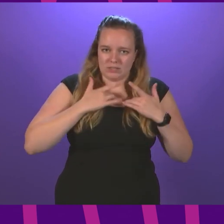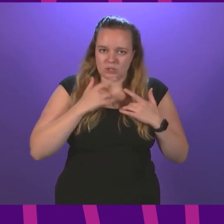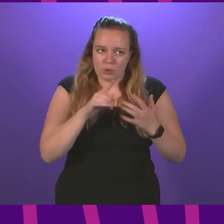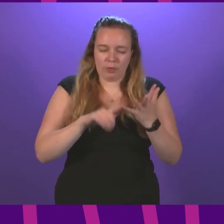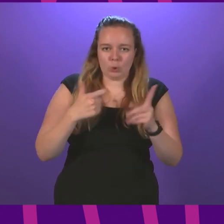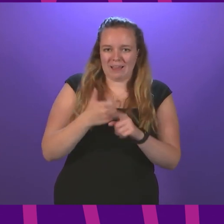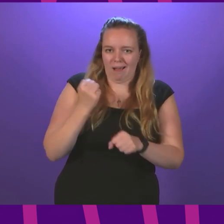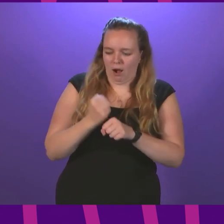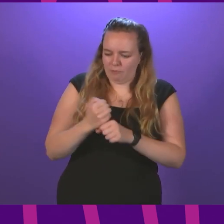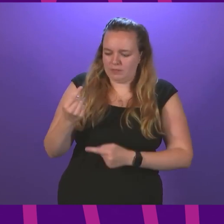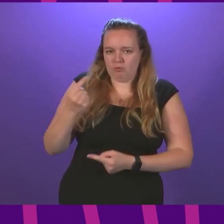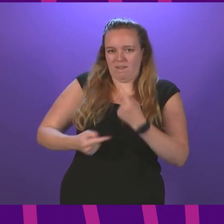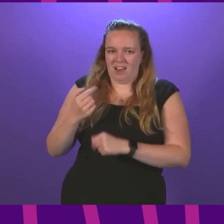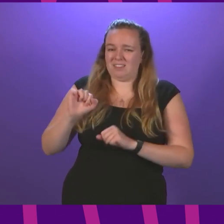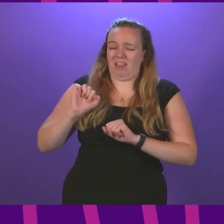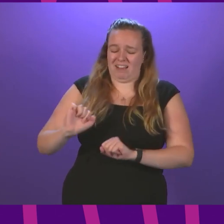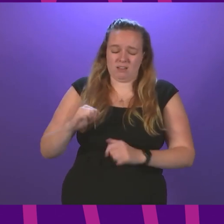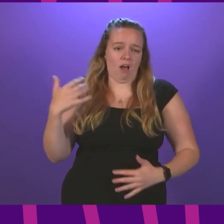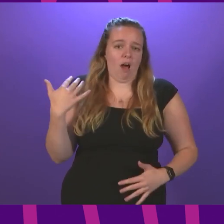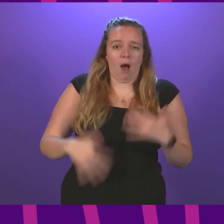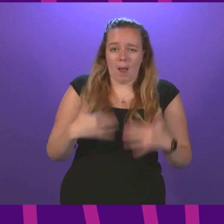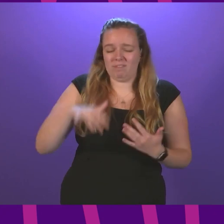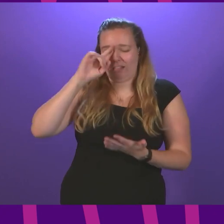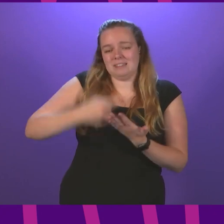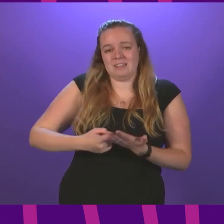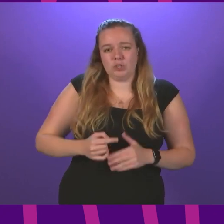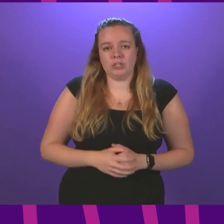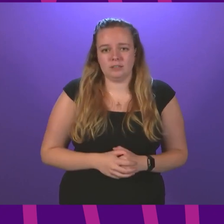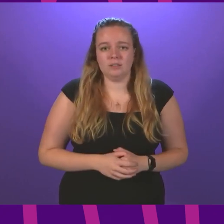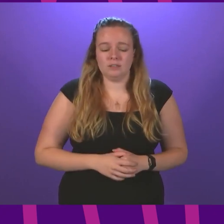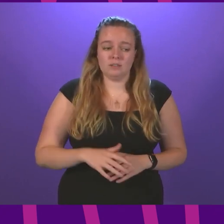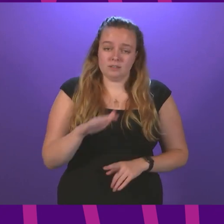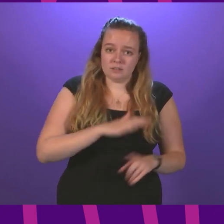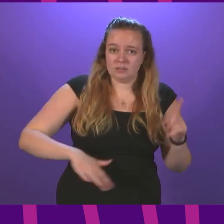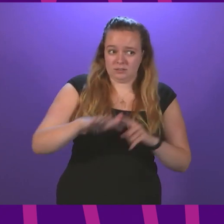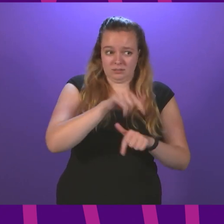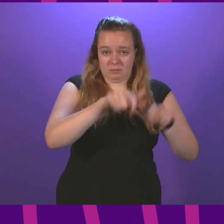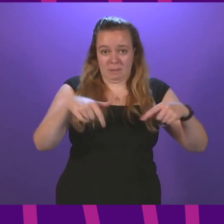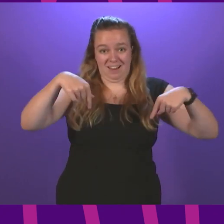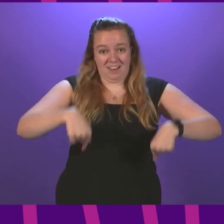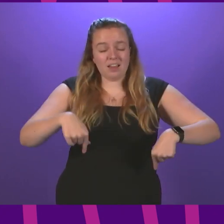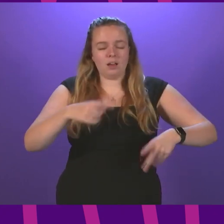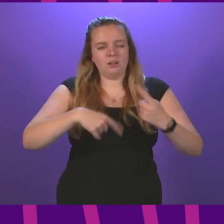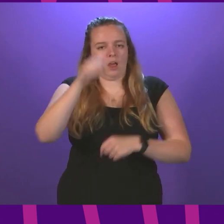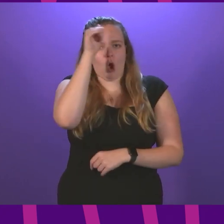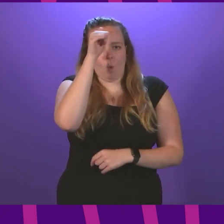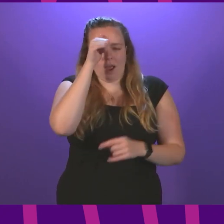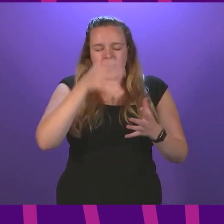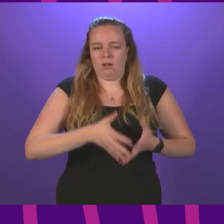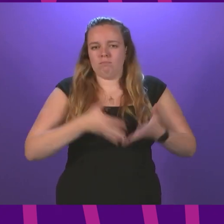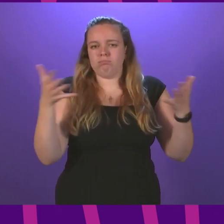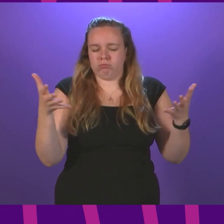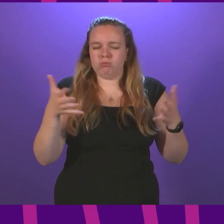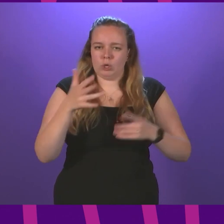government to reverse this senseless and harmful decision. Everyone in this chamber is aware of the enormous